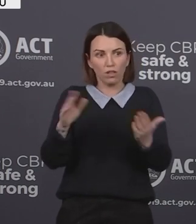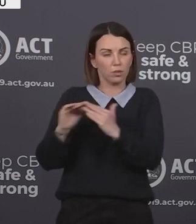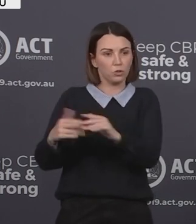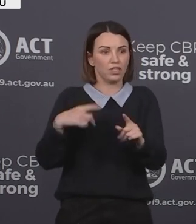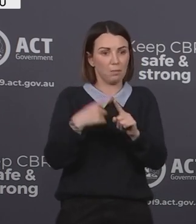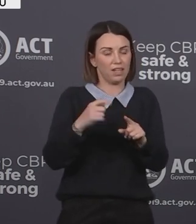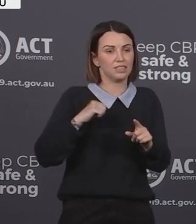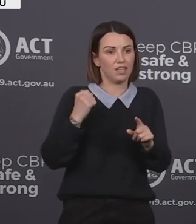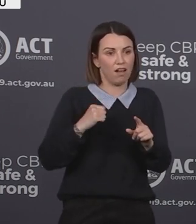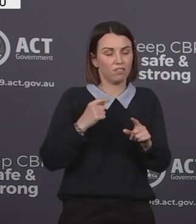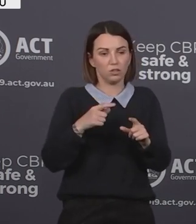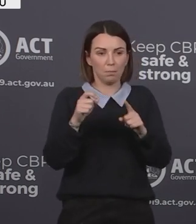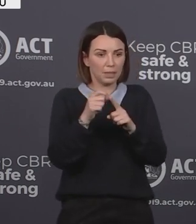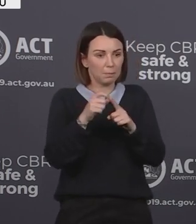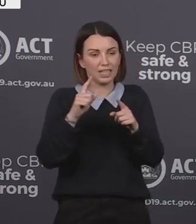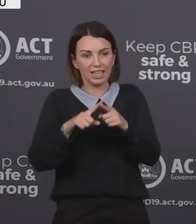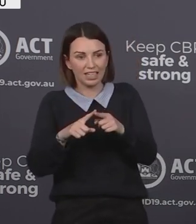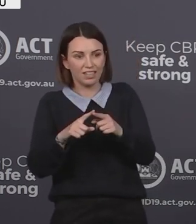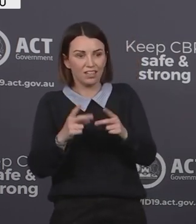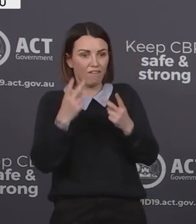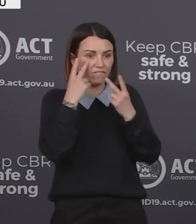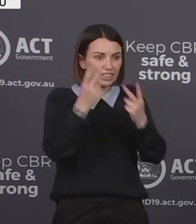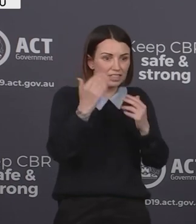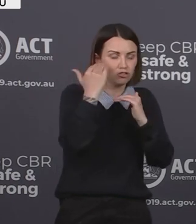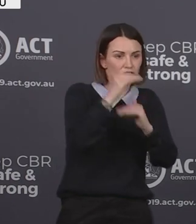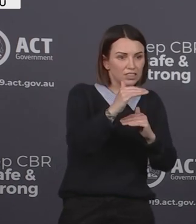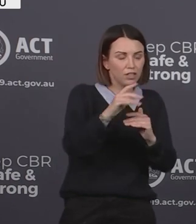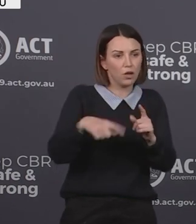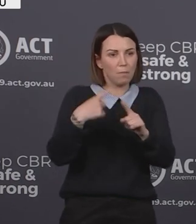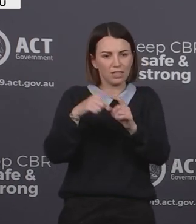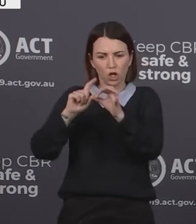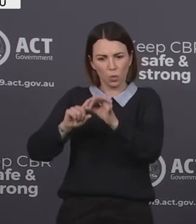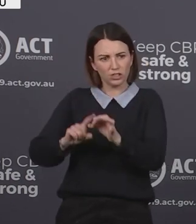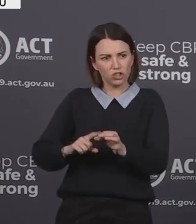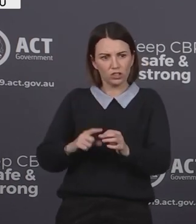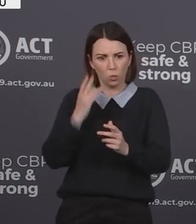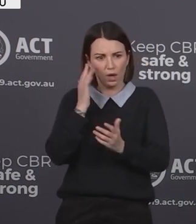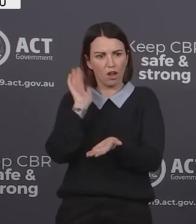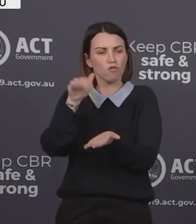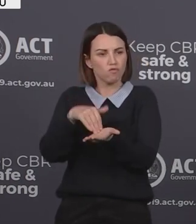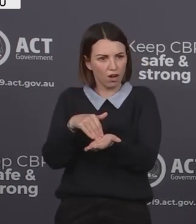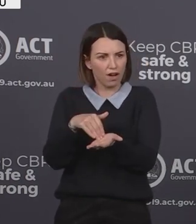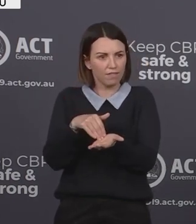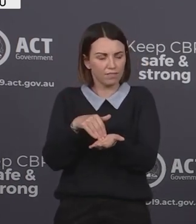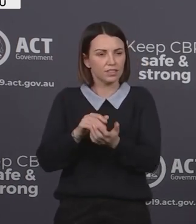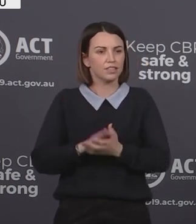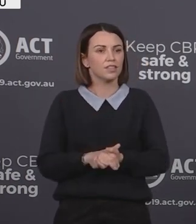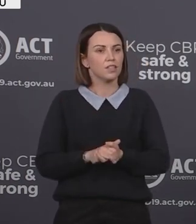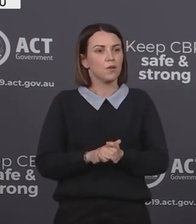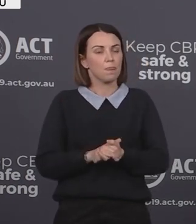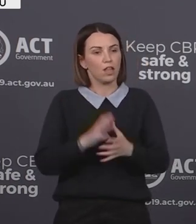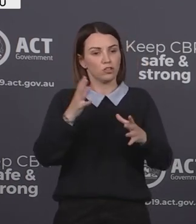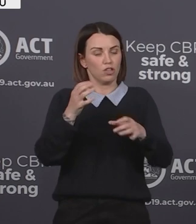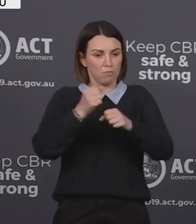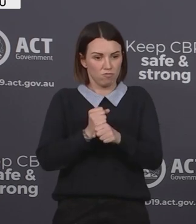visitor restrictions and screening for everyone who is entering a health facility. So in summary, for